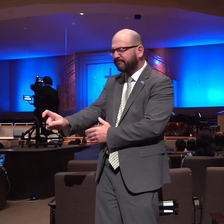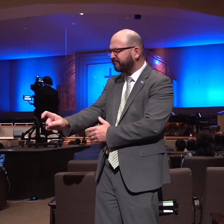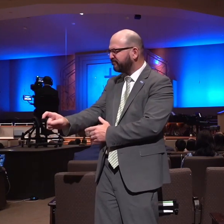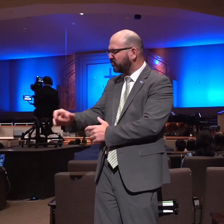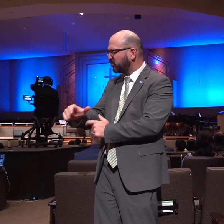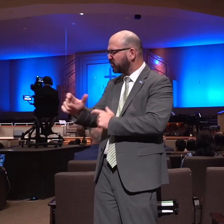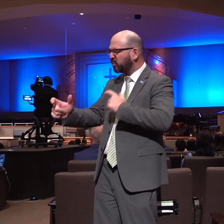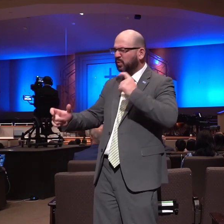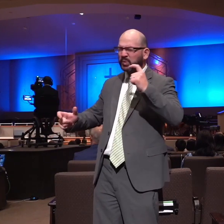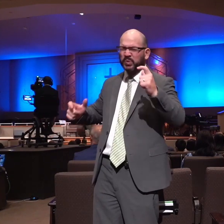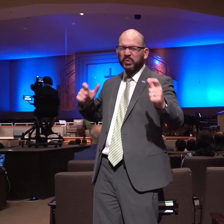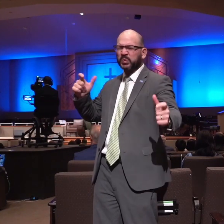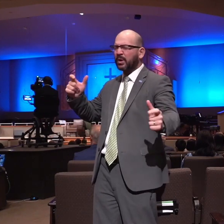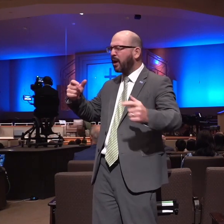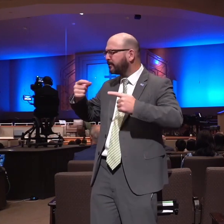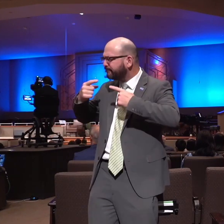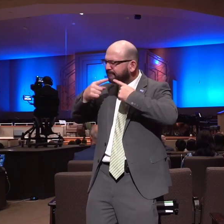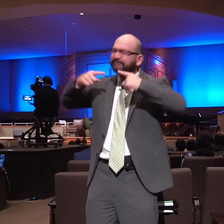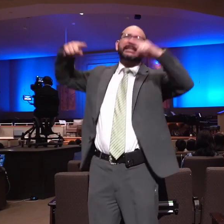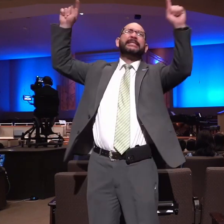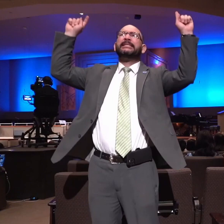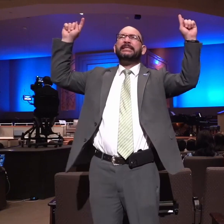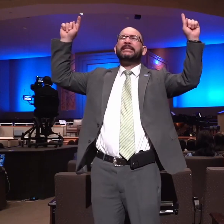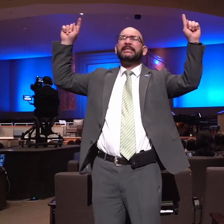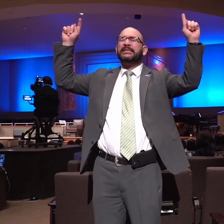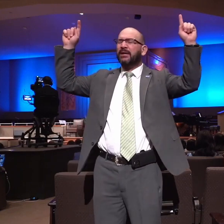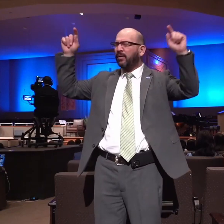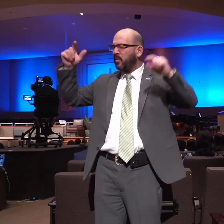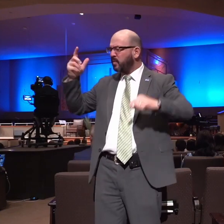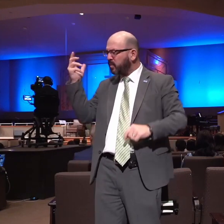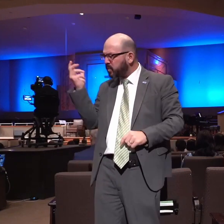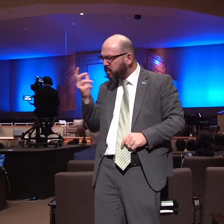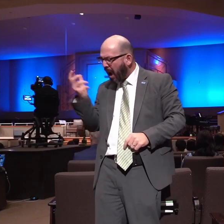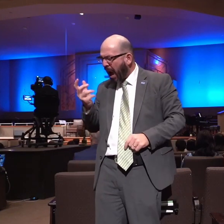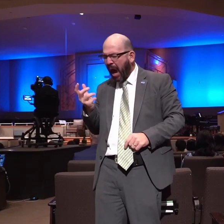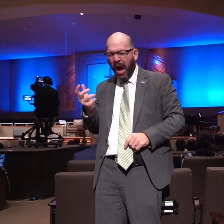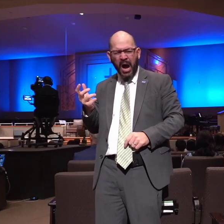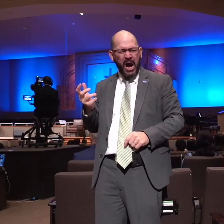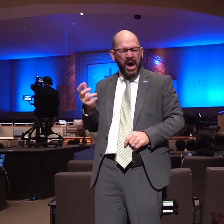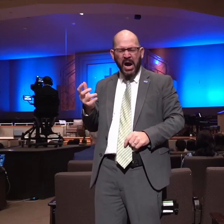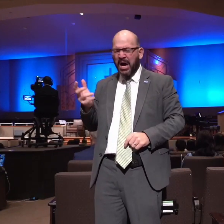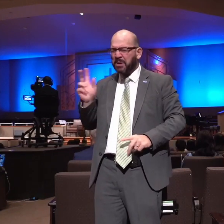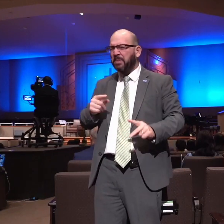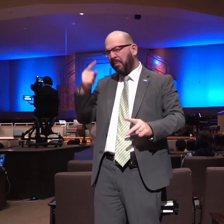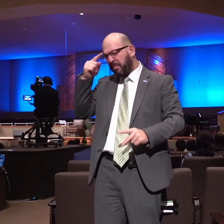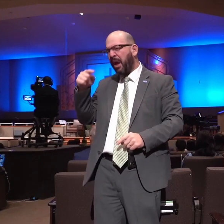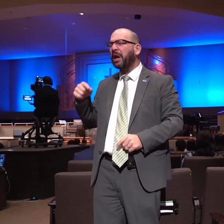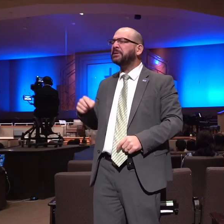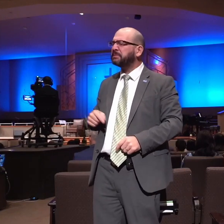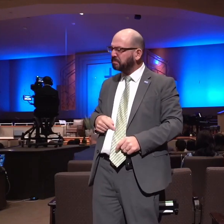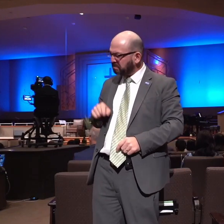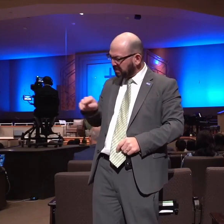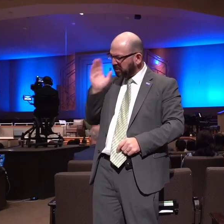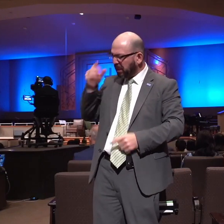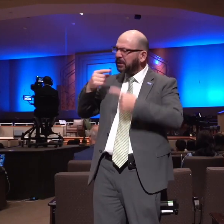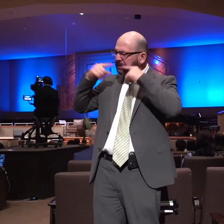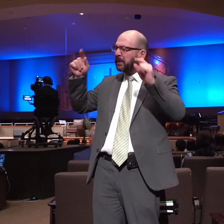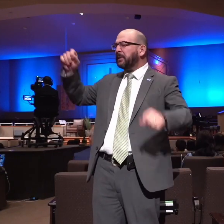stories of the Bible he would have been voted most likely to succeed God's hand